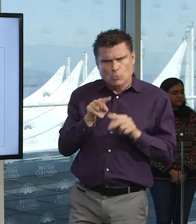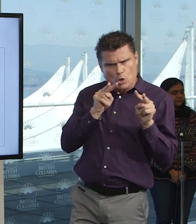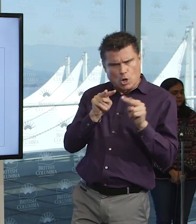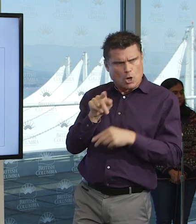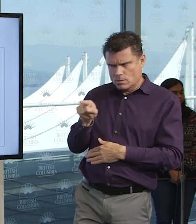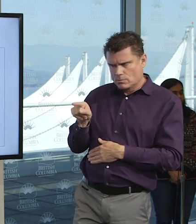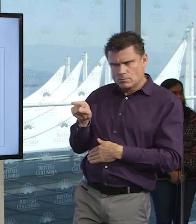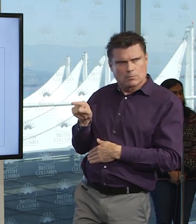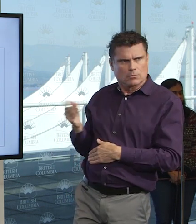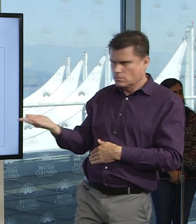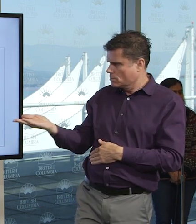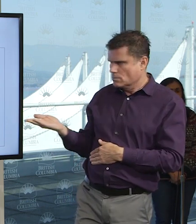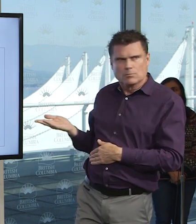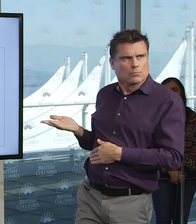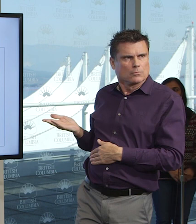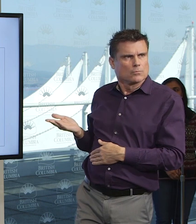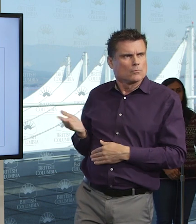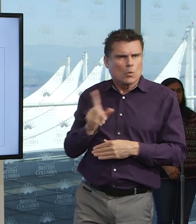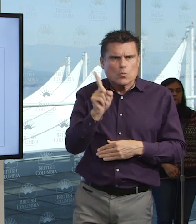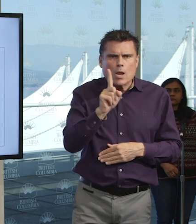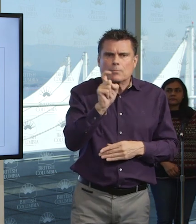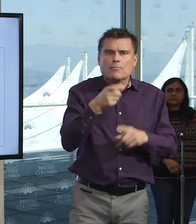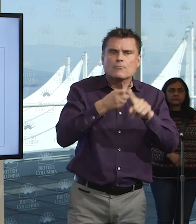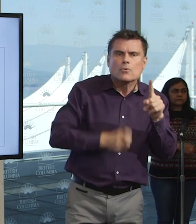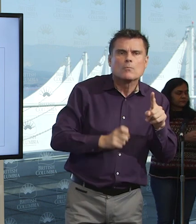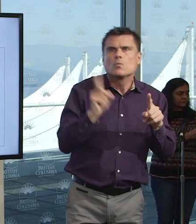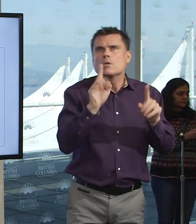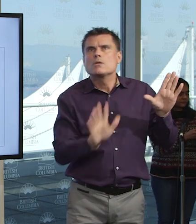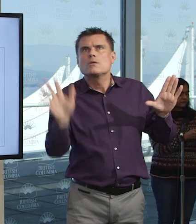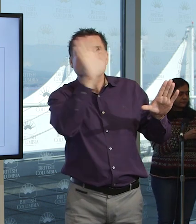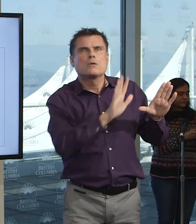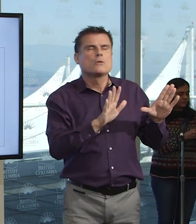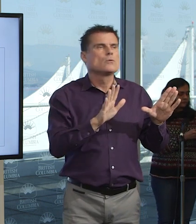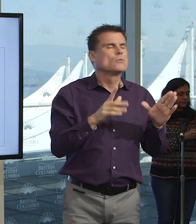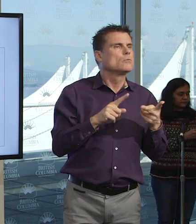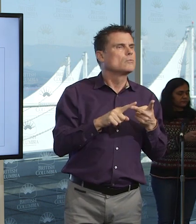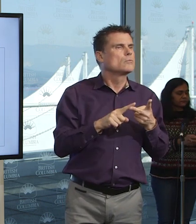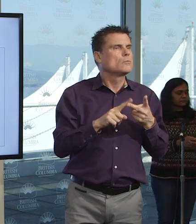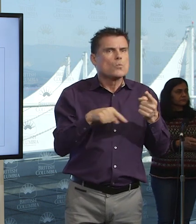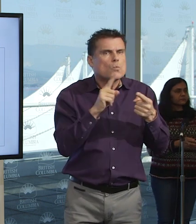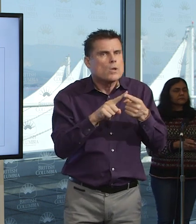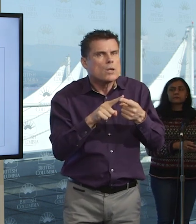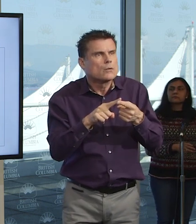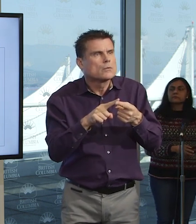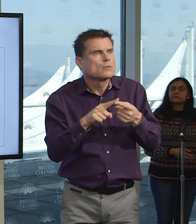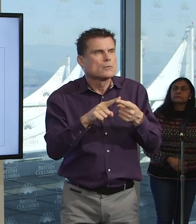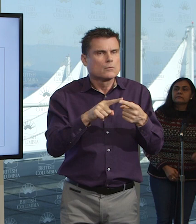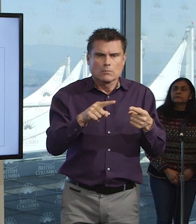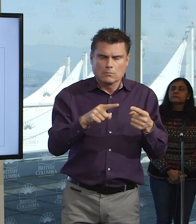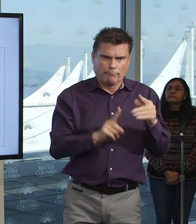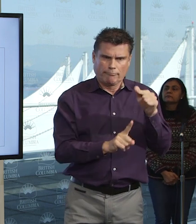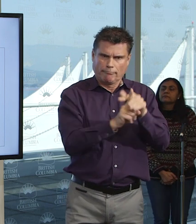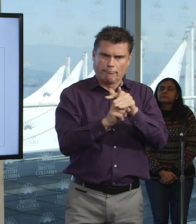imported from other places. And we find out when people's symptoms start because that helps us understand where their